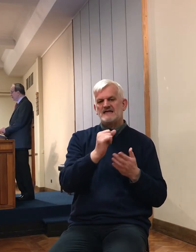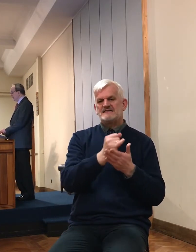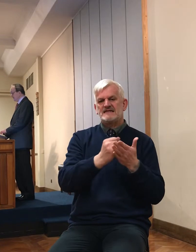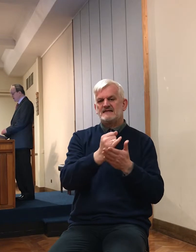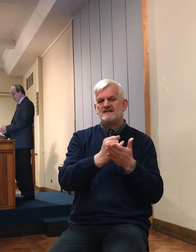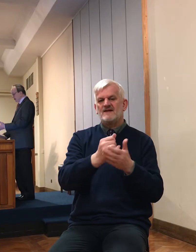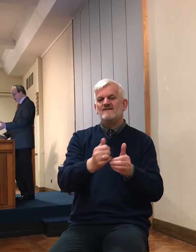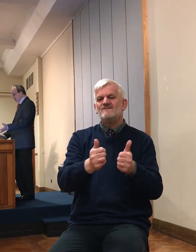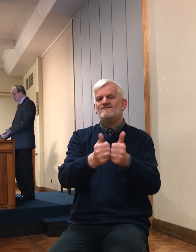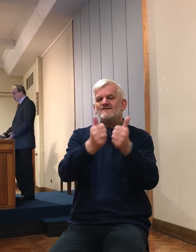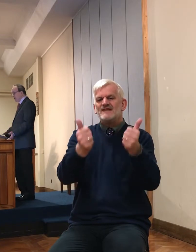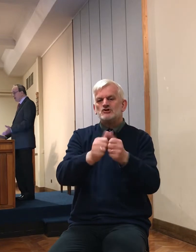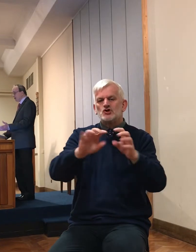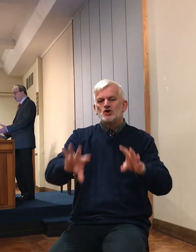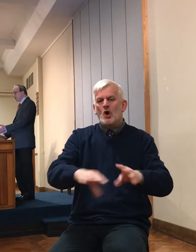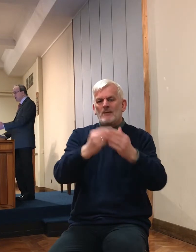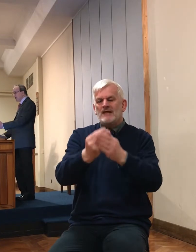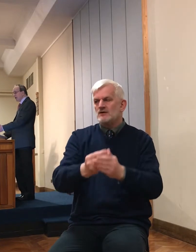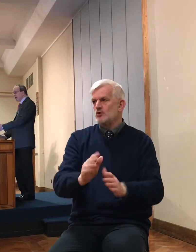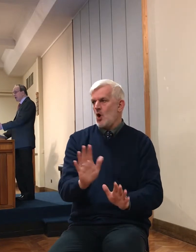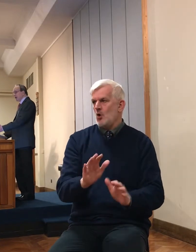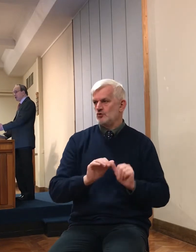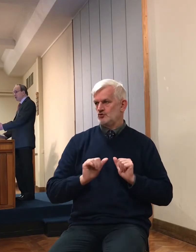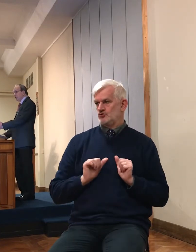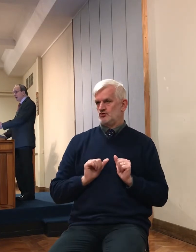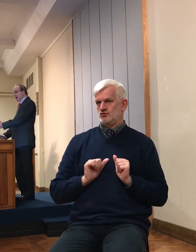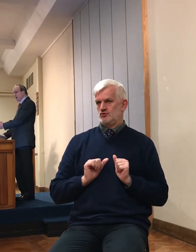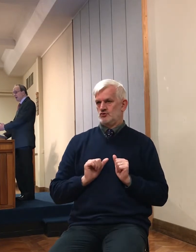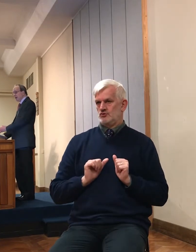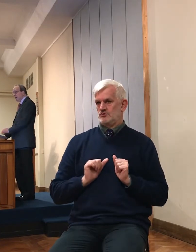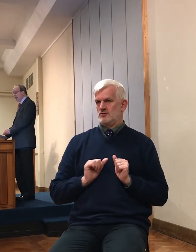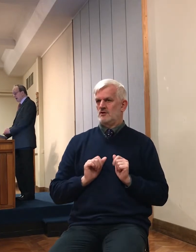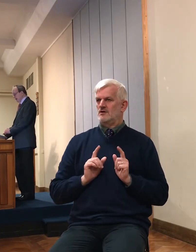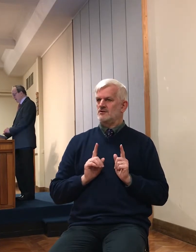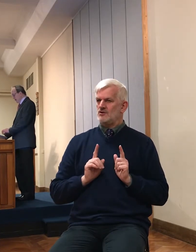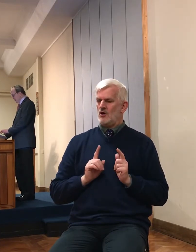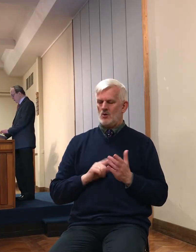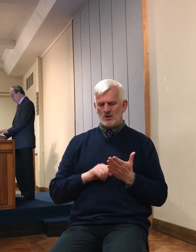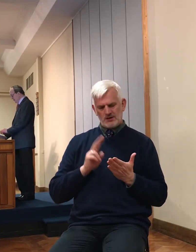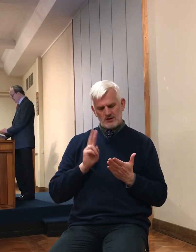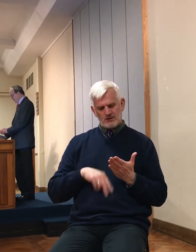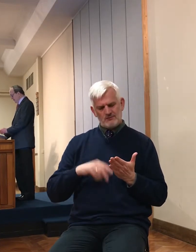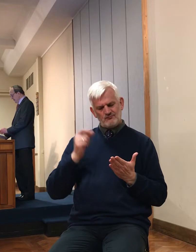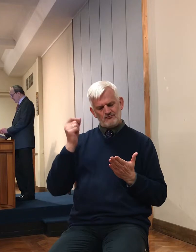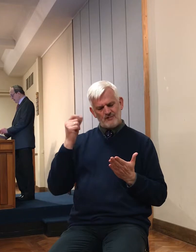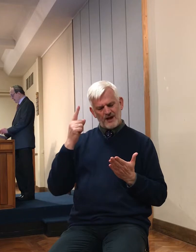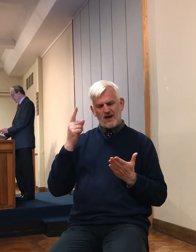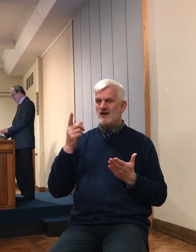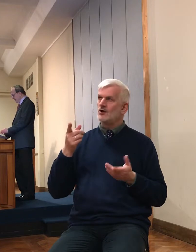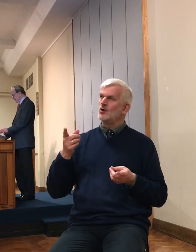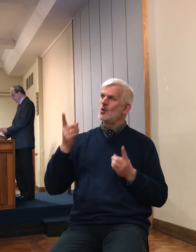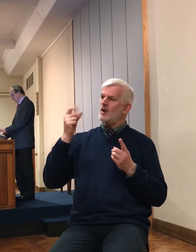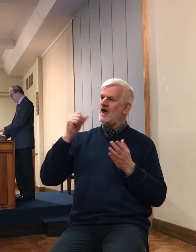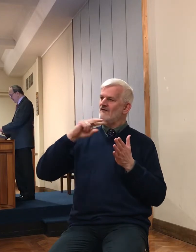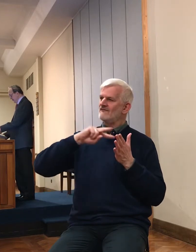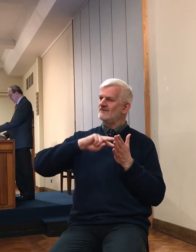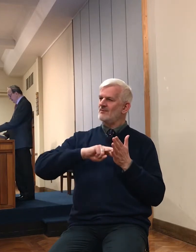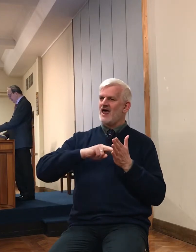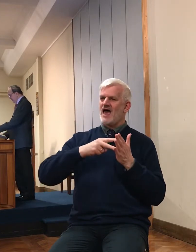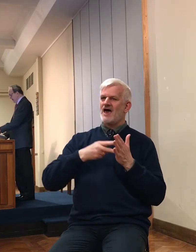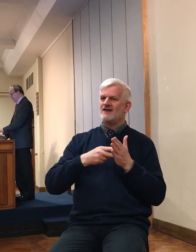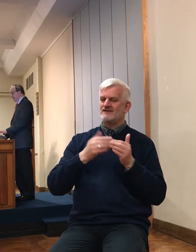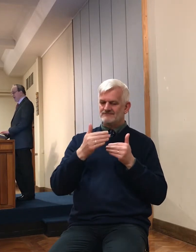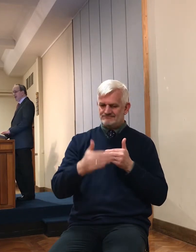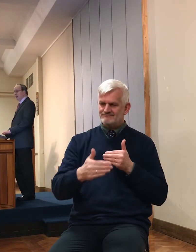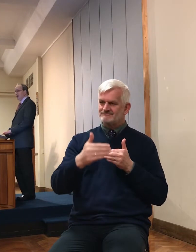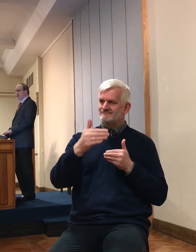yet complete. And you could see that God was working to a plan. And once the Canaanite nations,